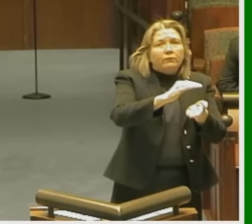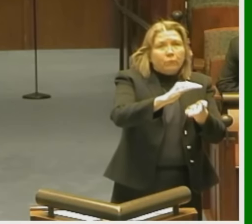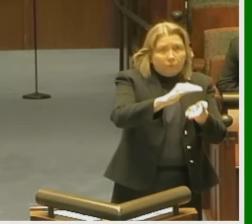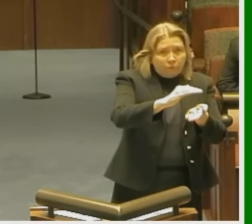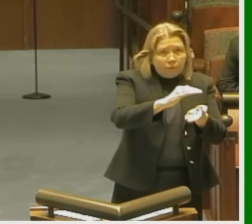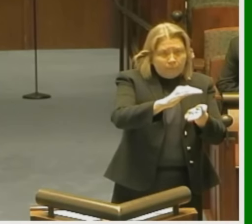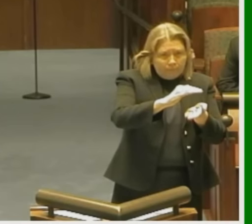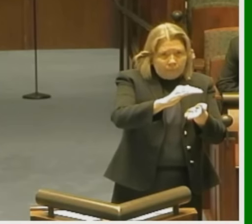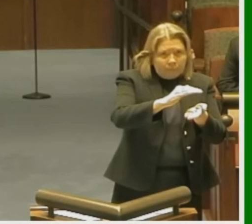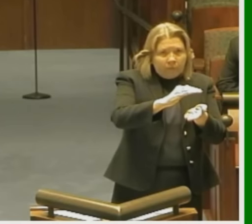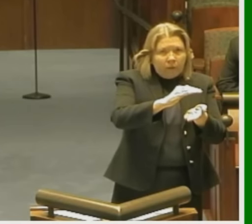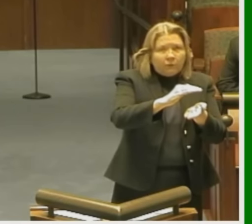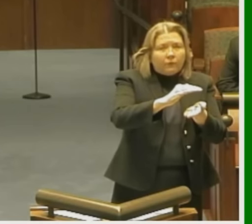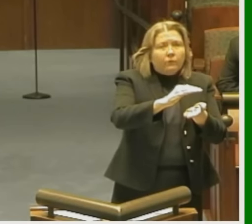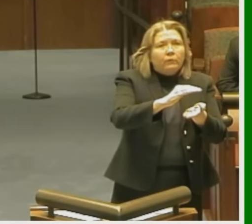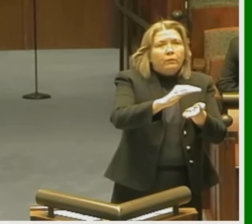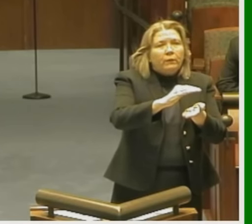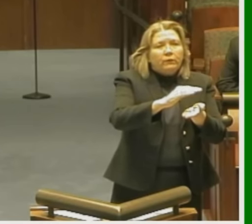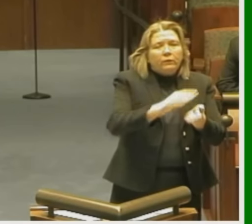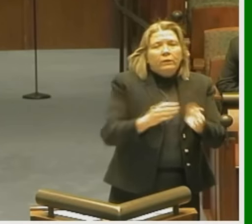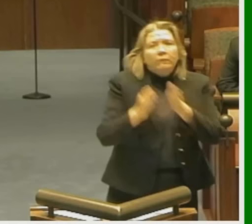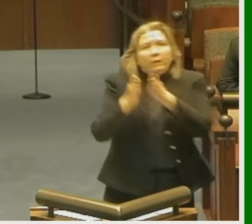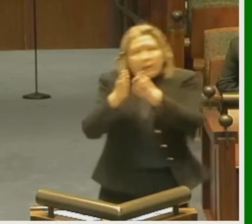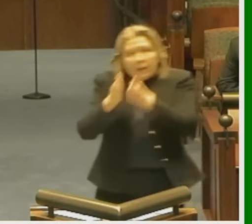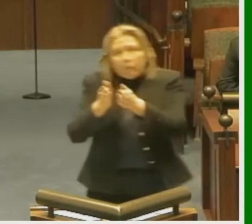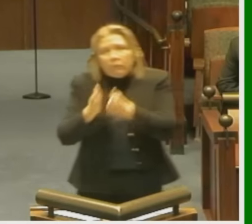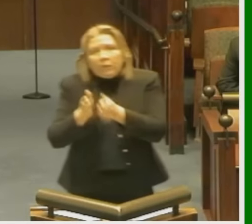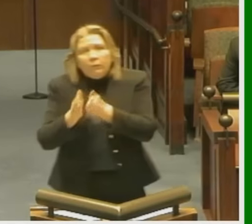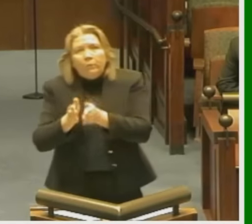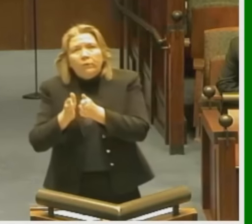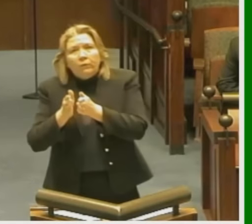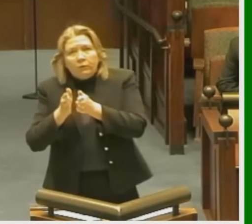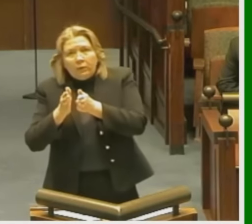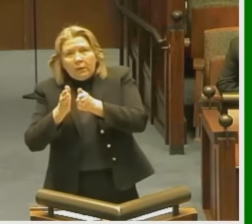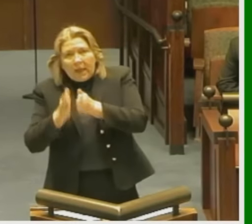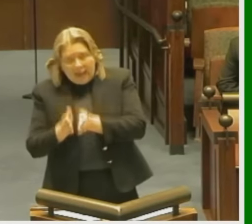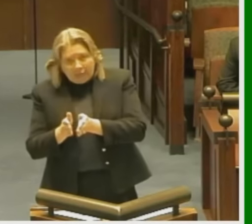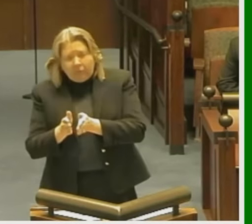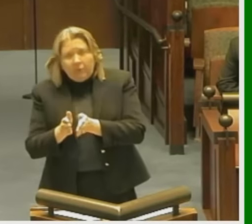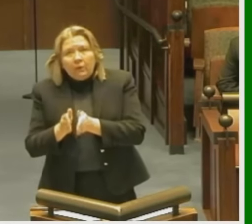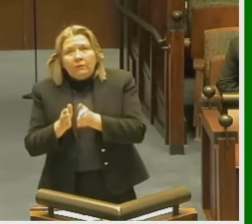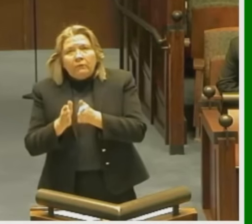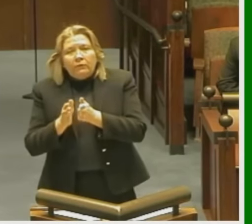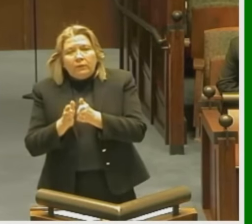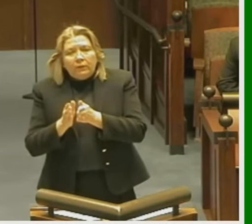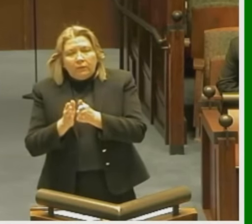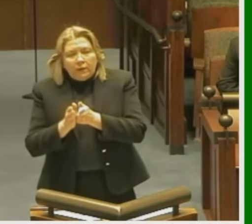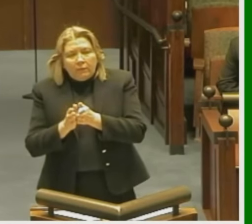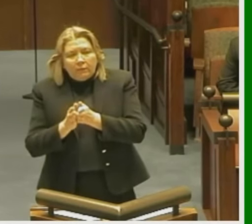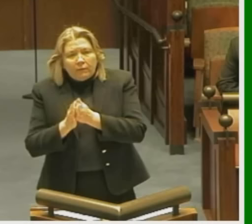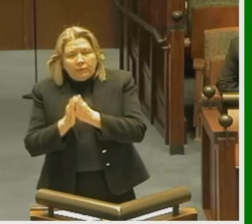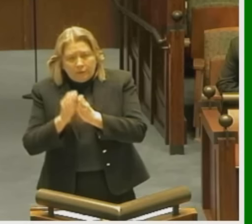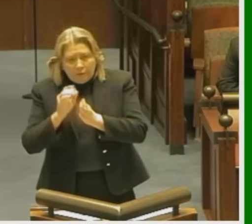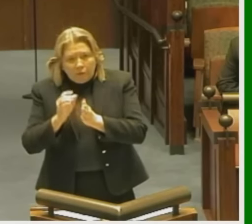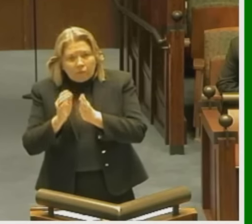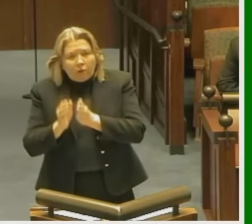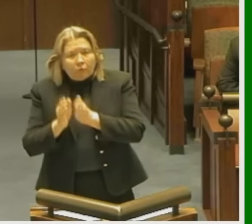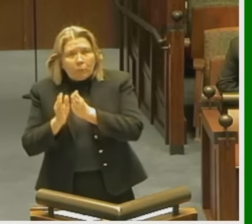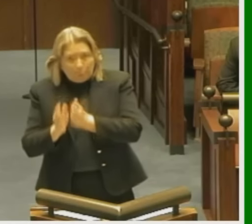Title 43 that address pensions that are outside of the PERS Act. The state's saying that the laws governing